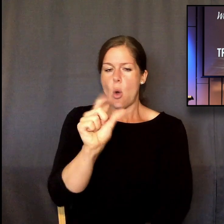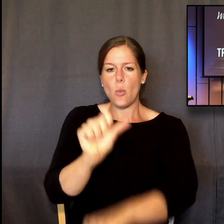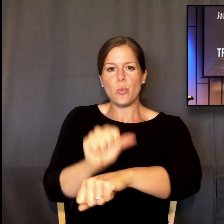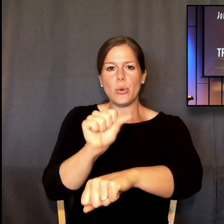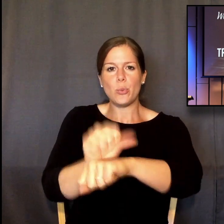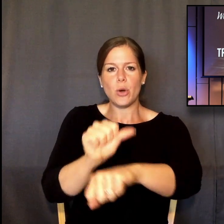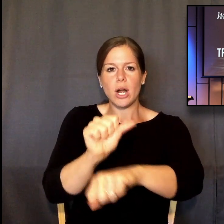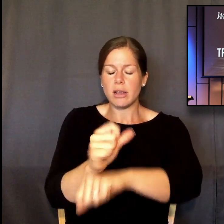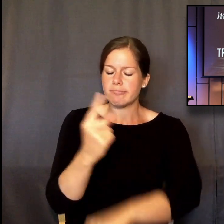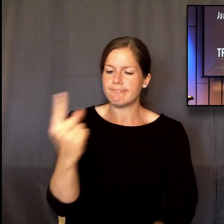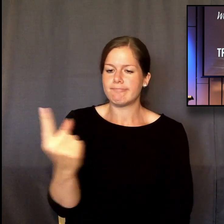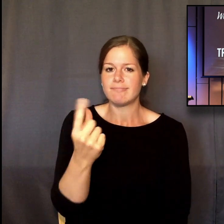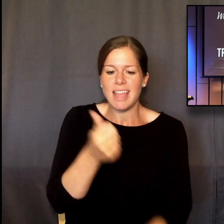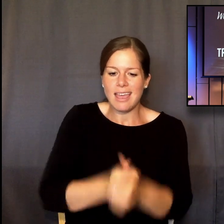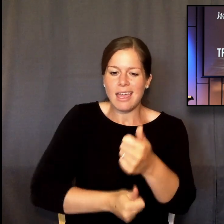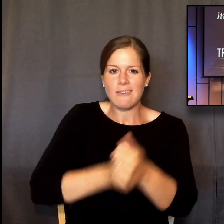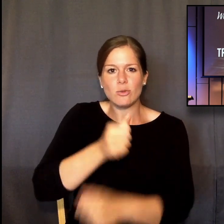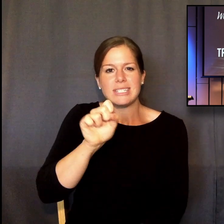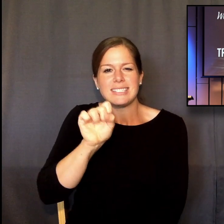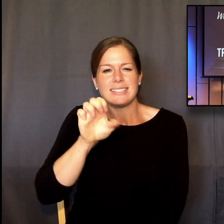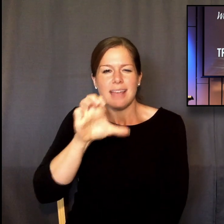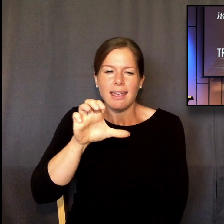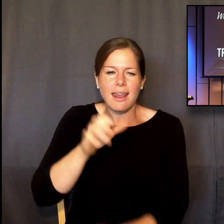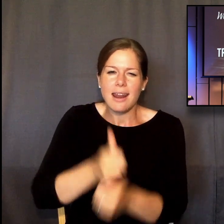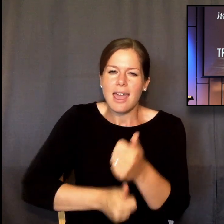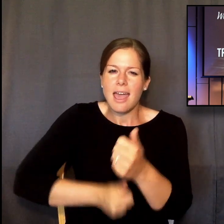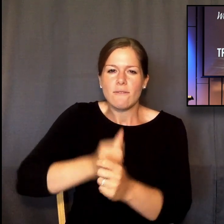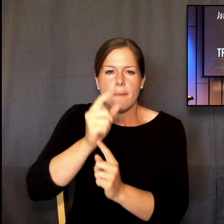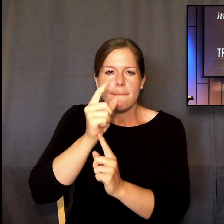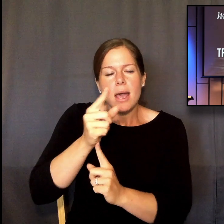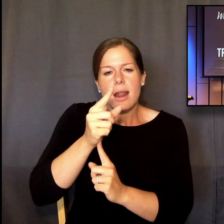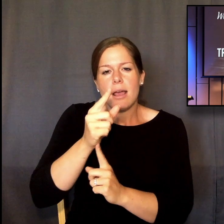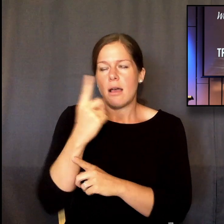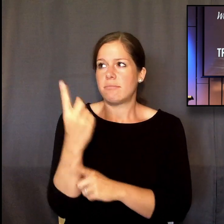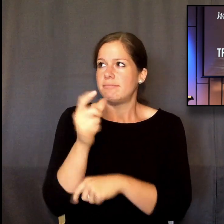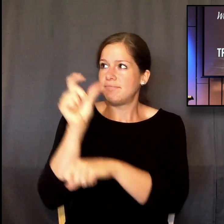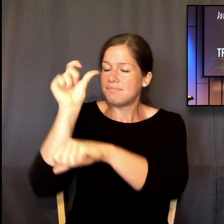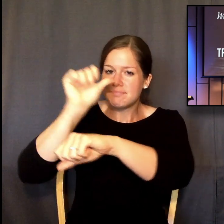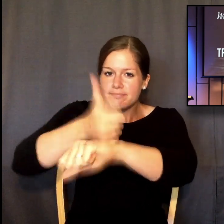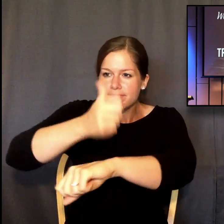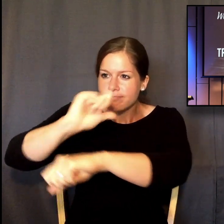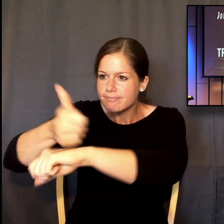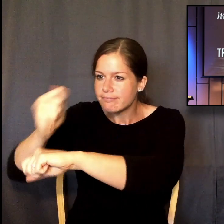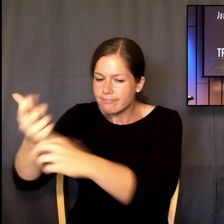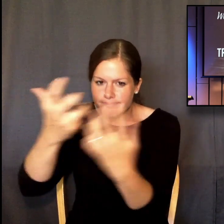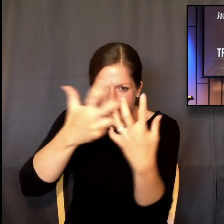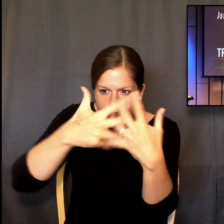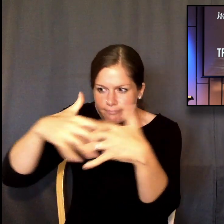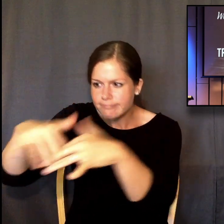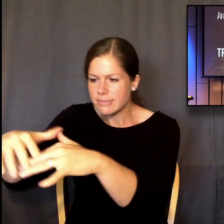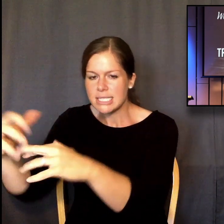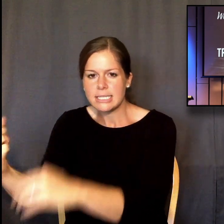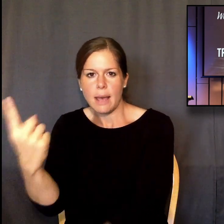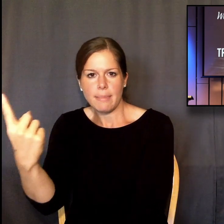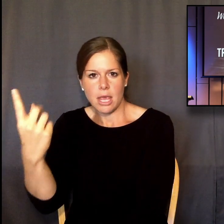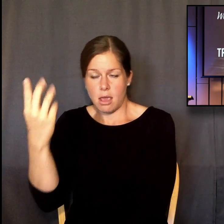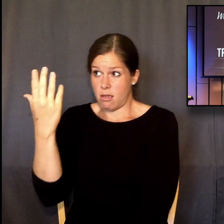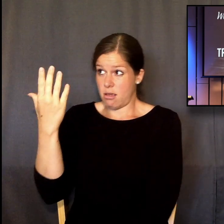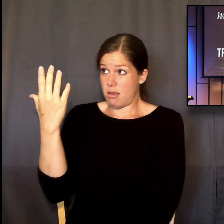second of the day when God is not working, when he's not active. He's always implementing something, always putting something into effect. He's always